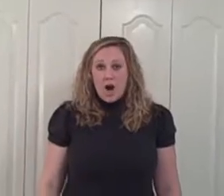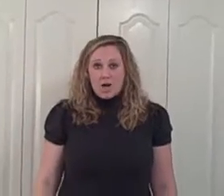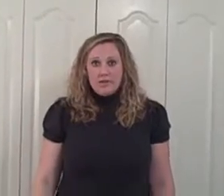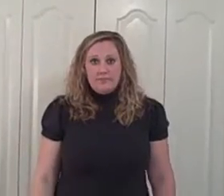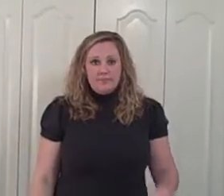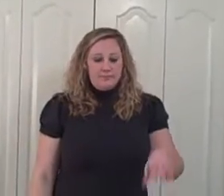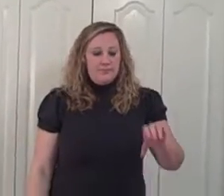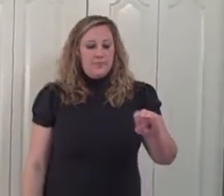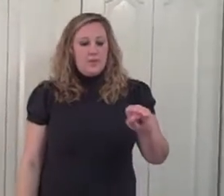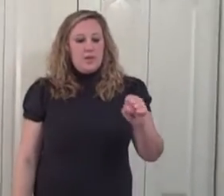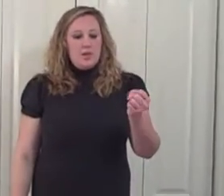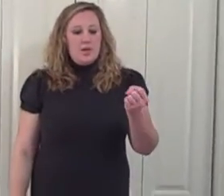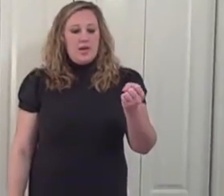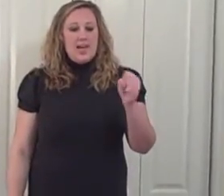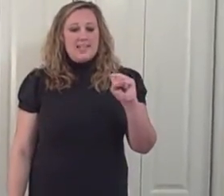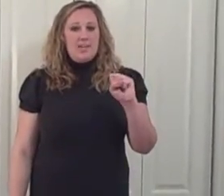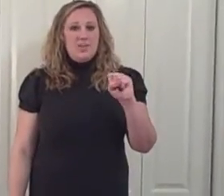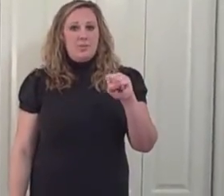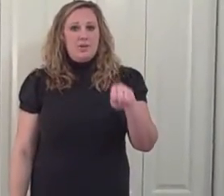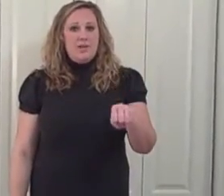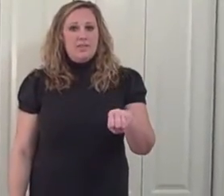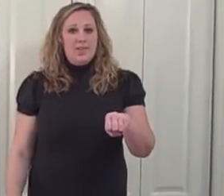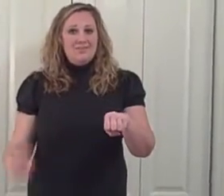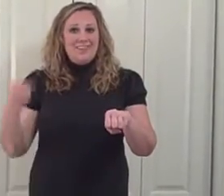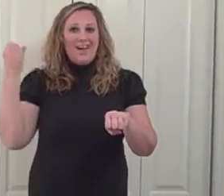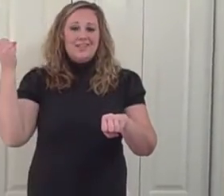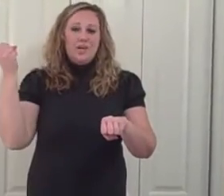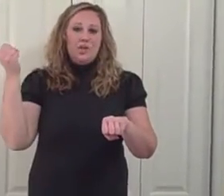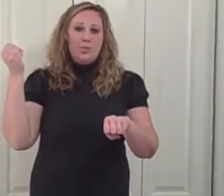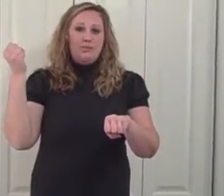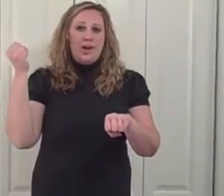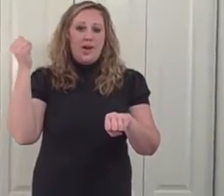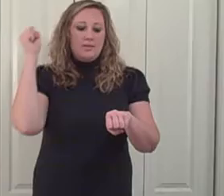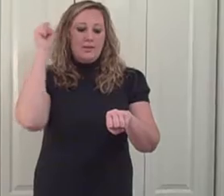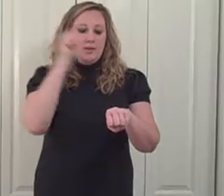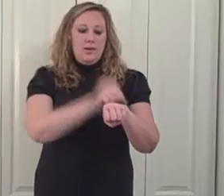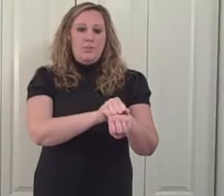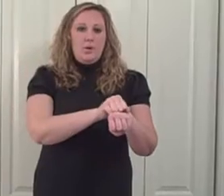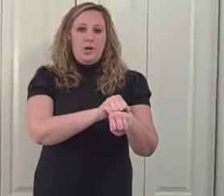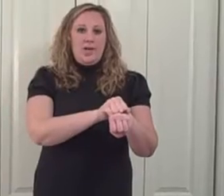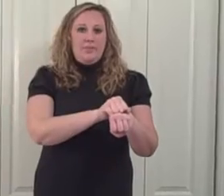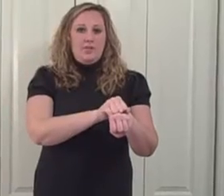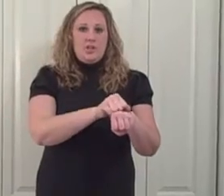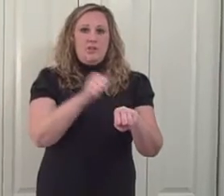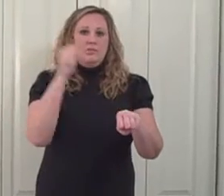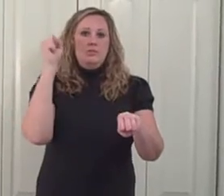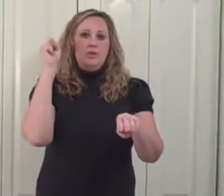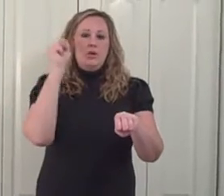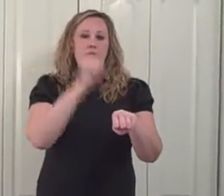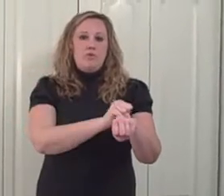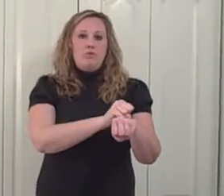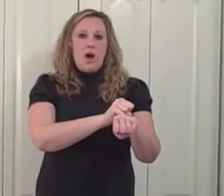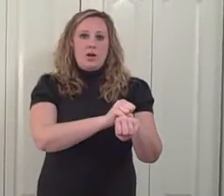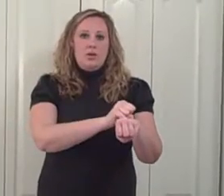Rock. S handshape with your left hand. S handshape with your right hand. Put it on top of each other. Rock.